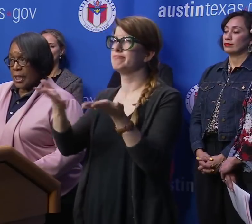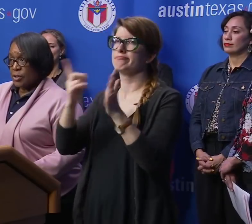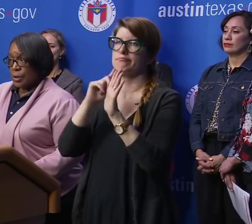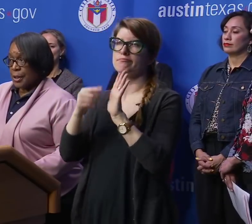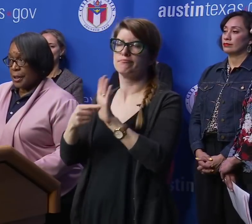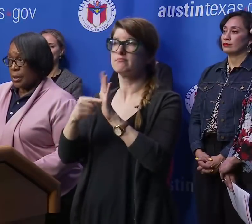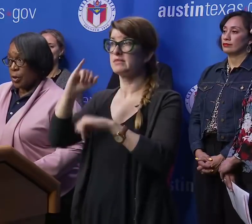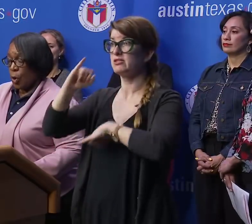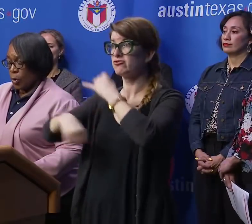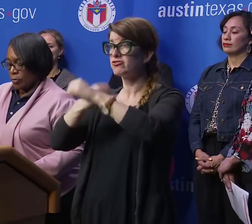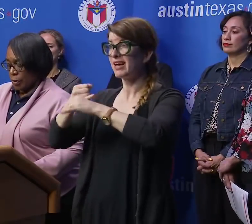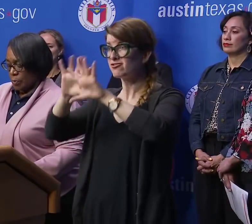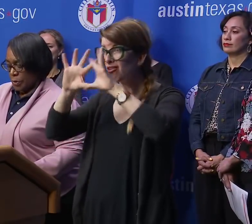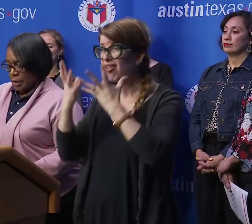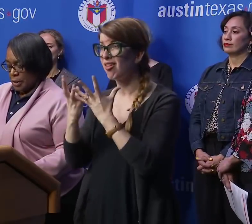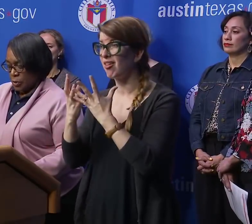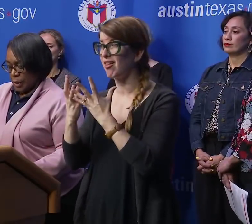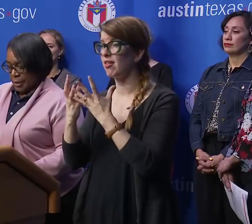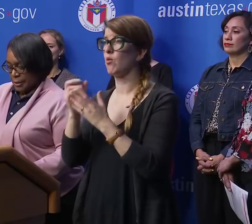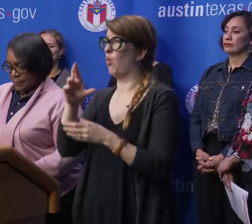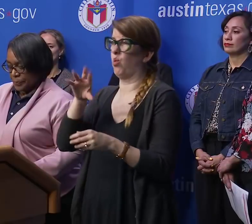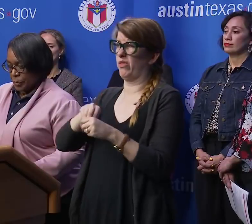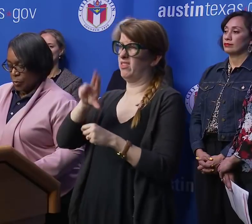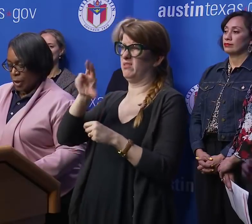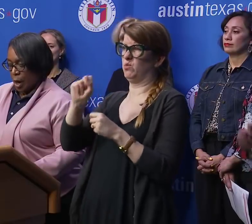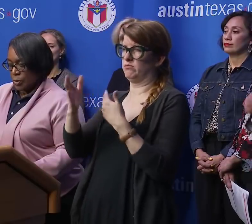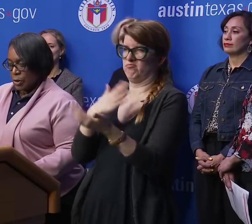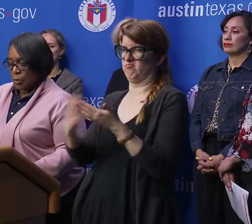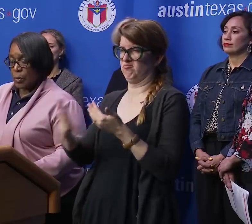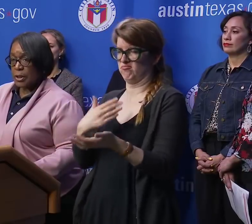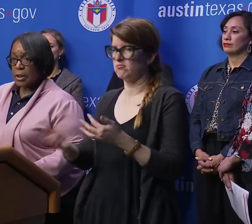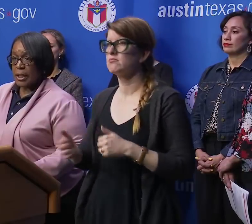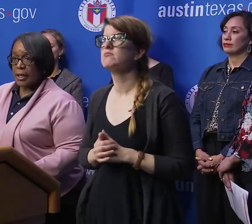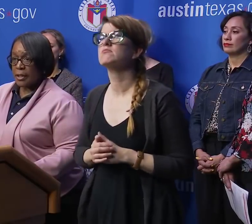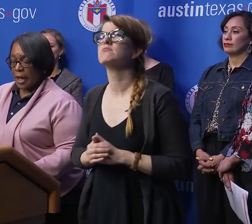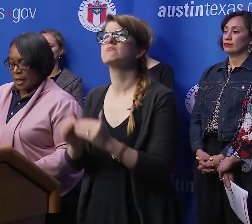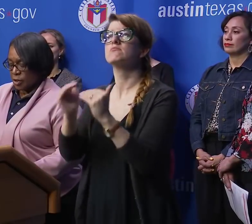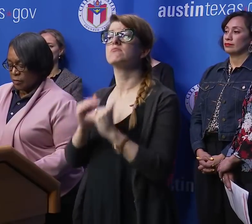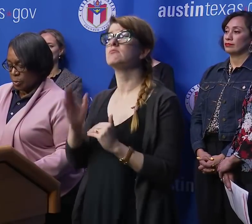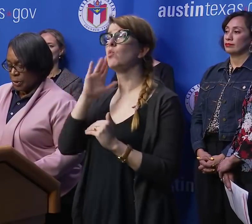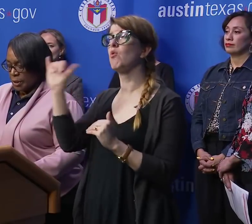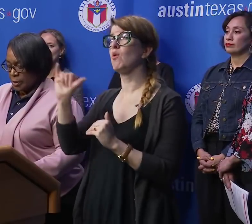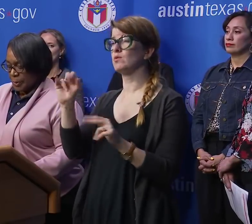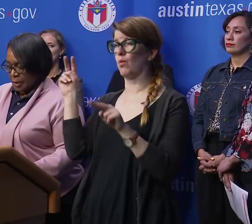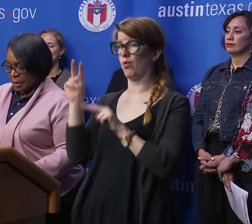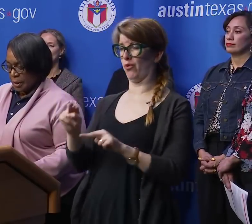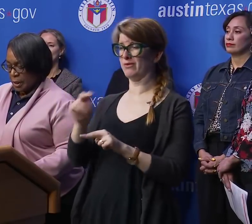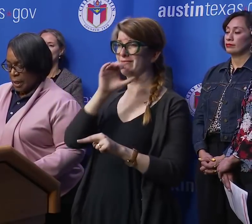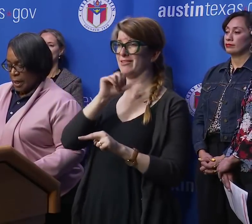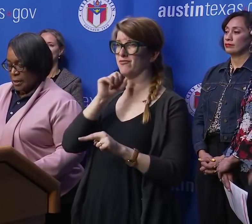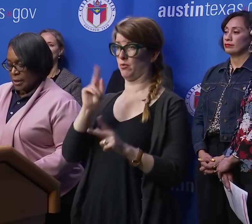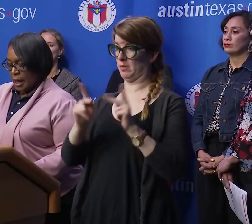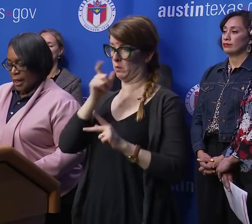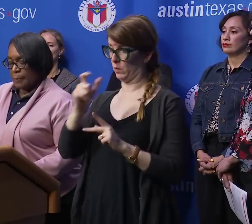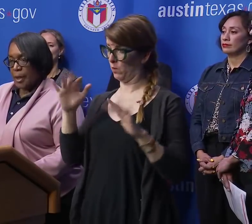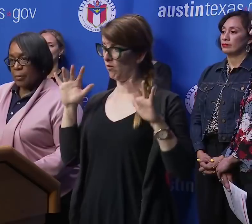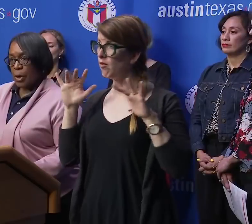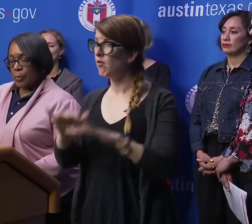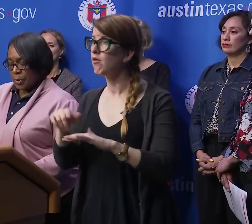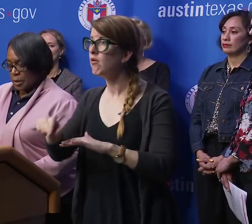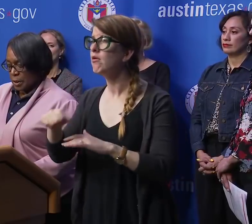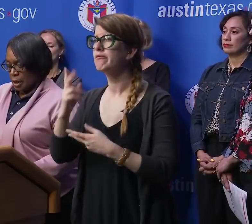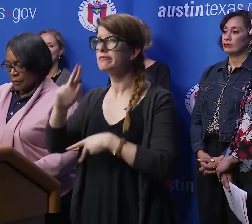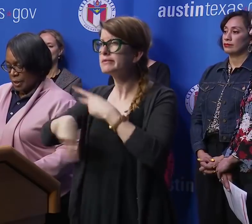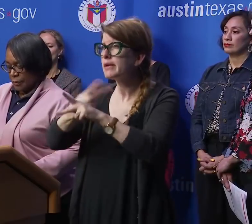internationally or from within the U.S. We are also going to look at the age of the participants and the type